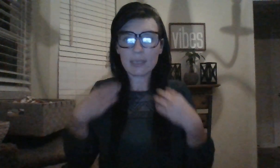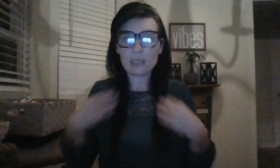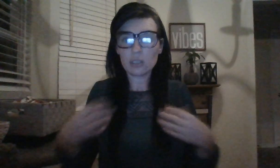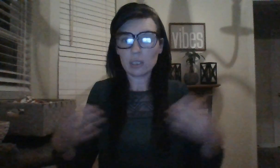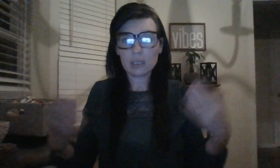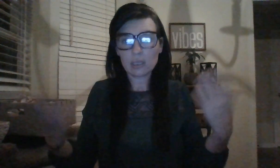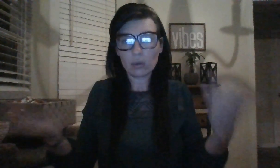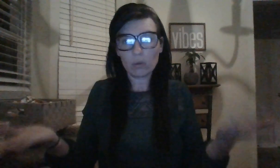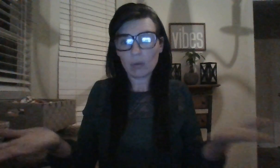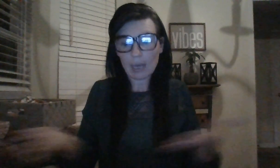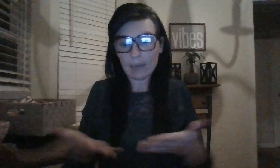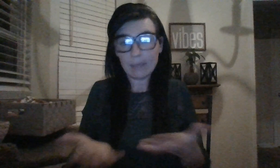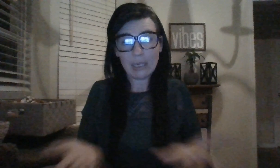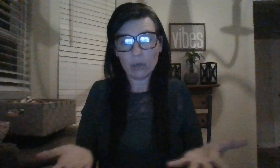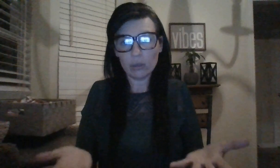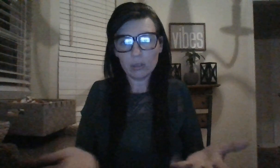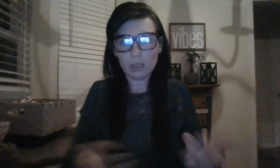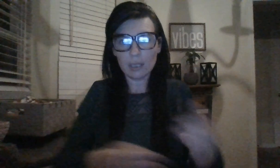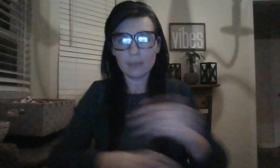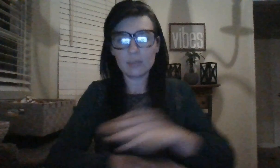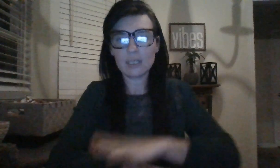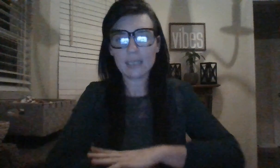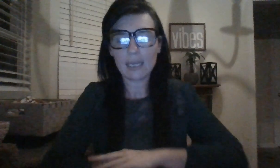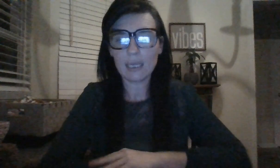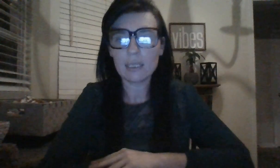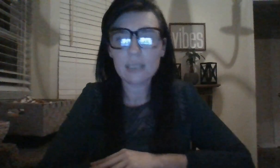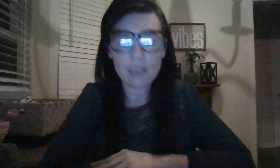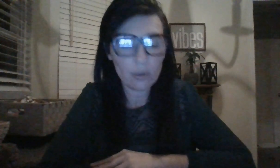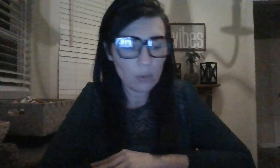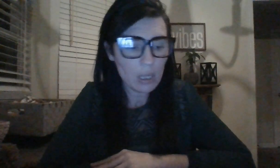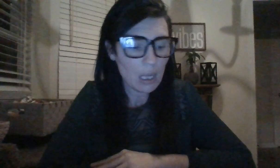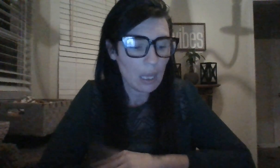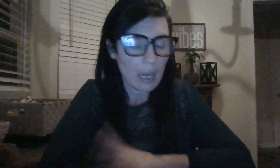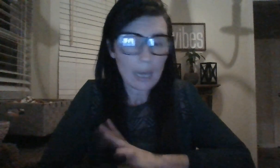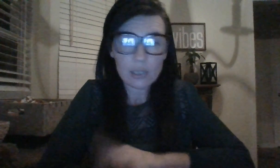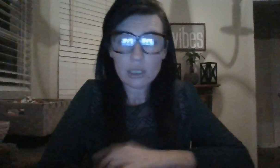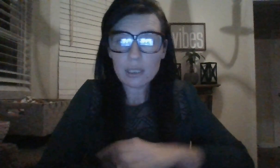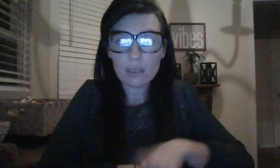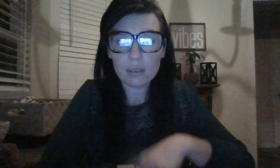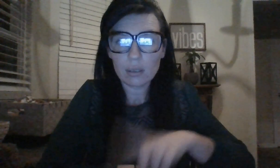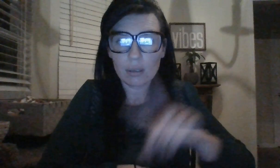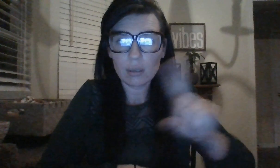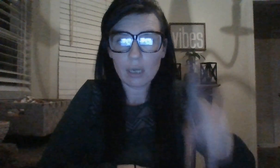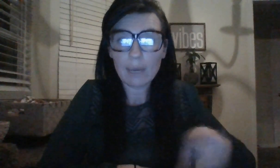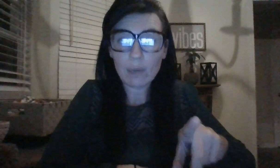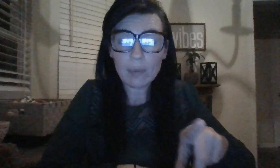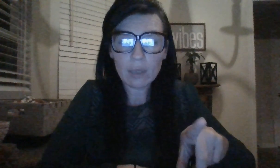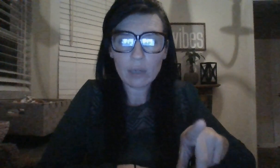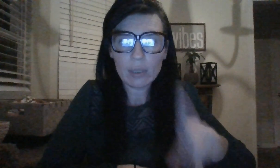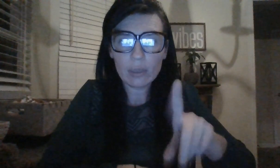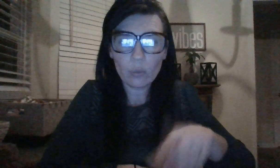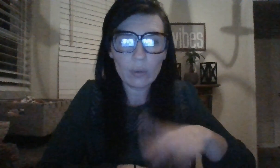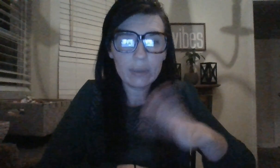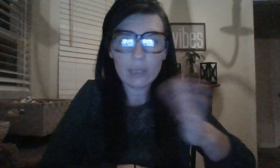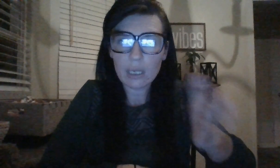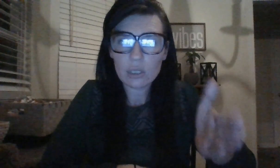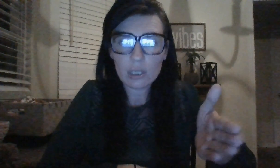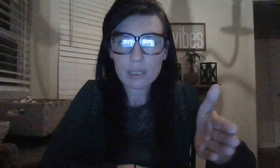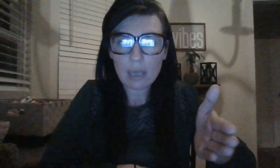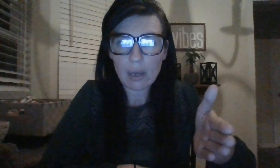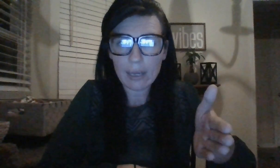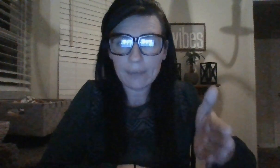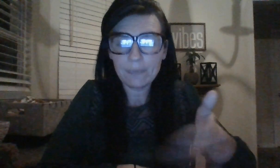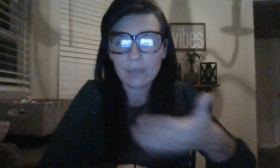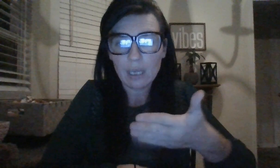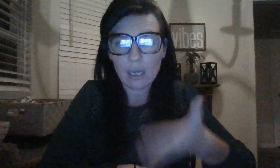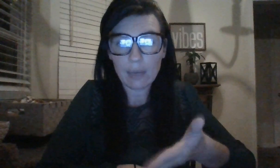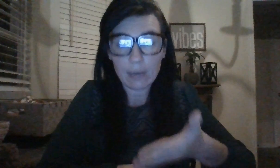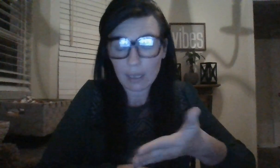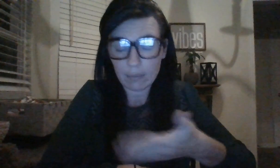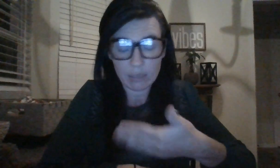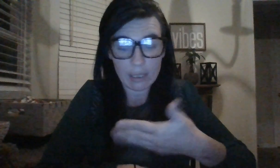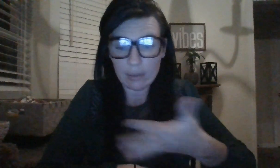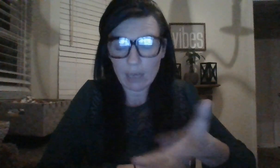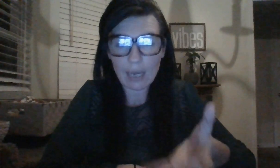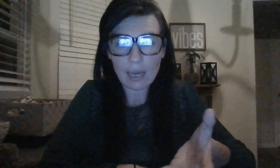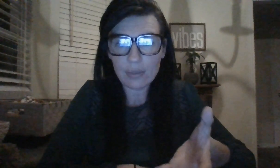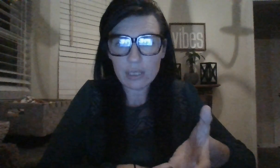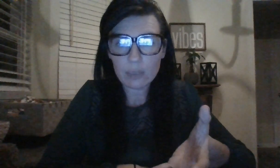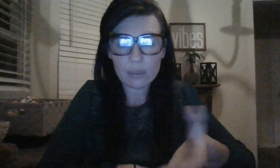messages. So I'm here. I'm just saying. So I just I'm uploading the one that I just got and I'm good. I got this